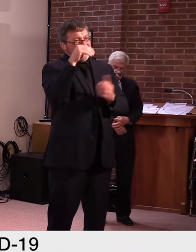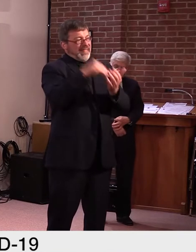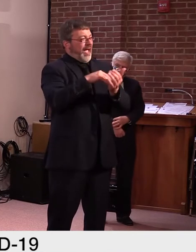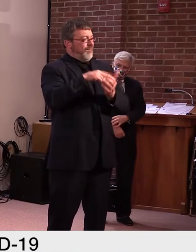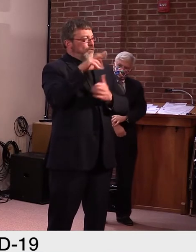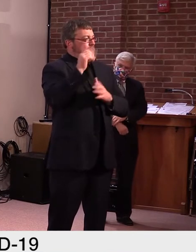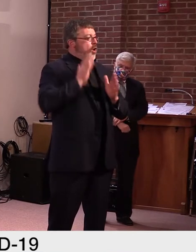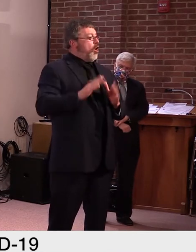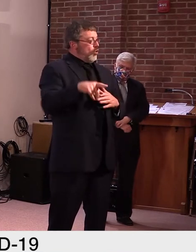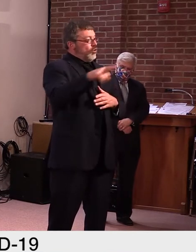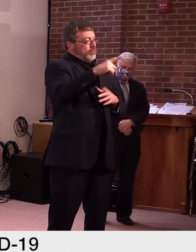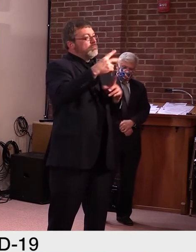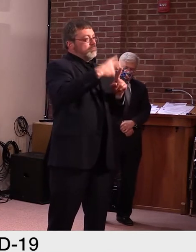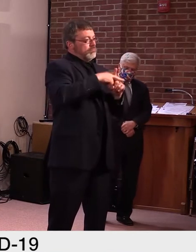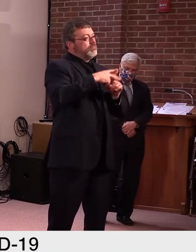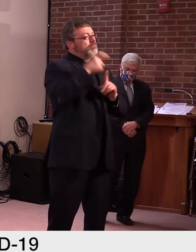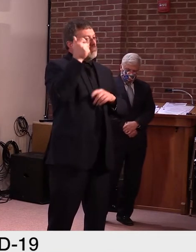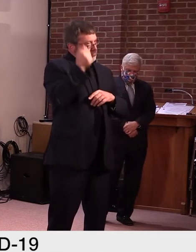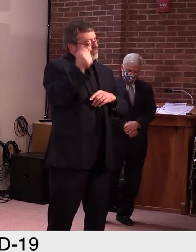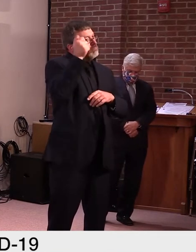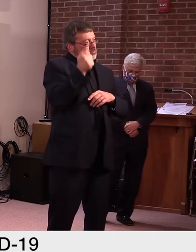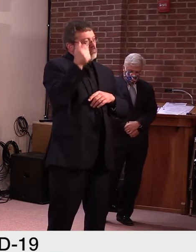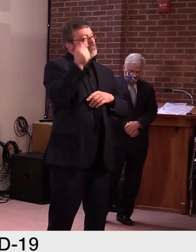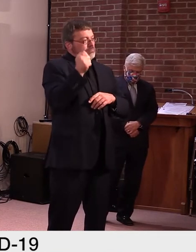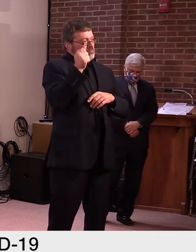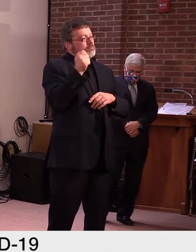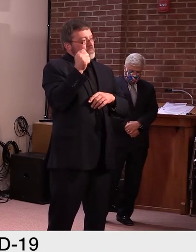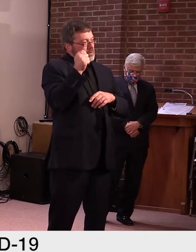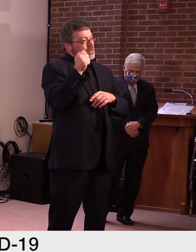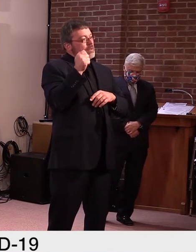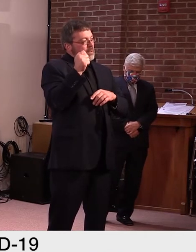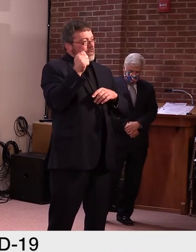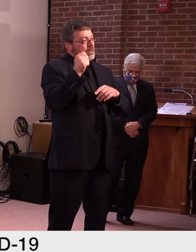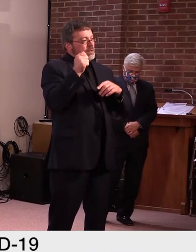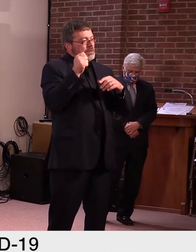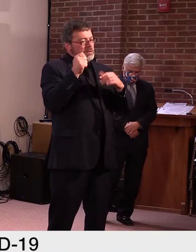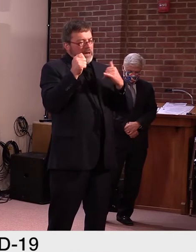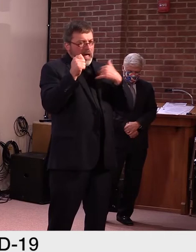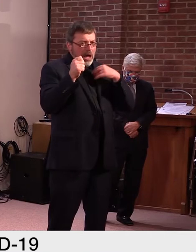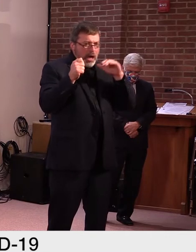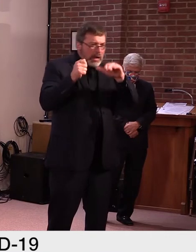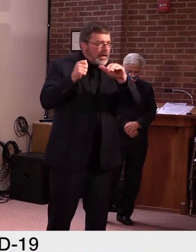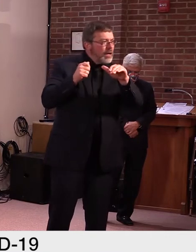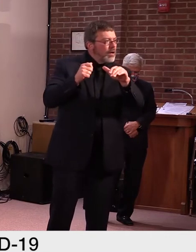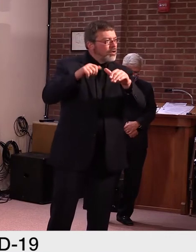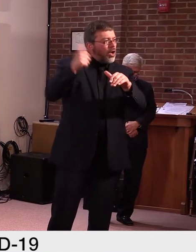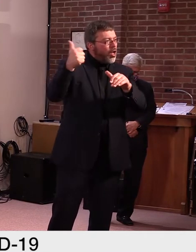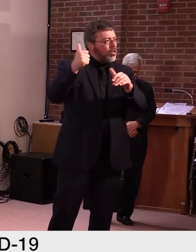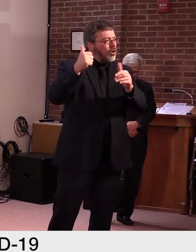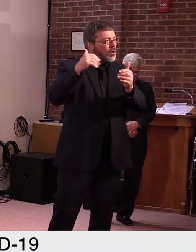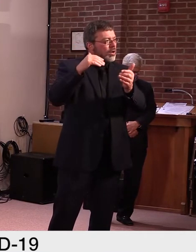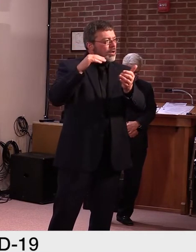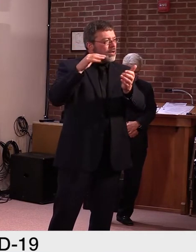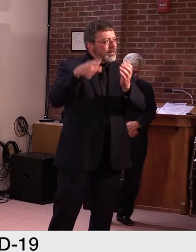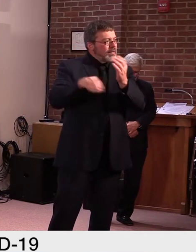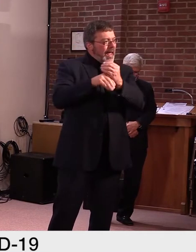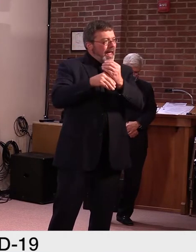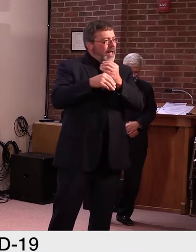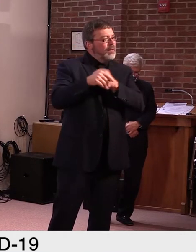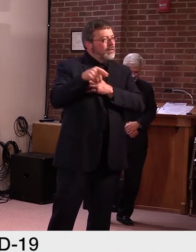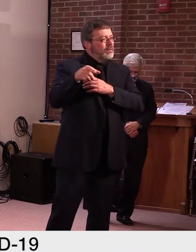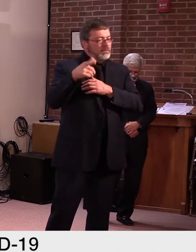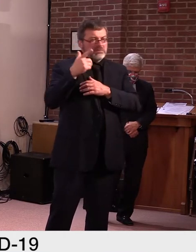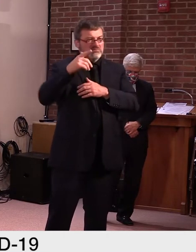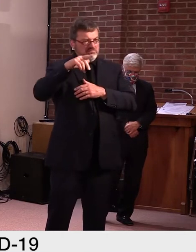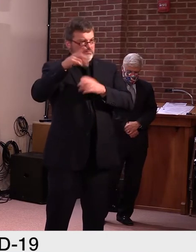benefits. Matt, did you have anything else you wanted to add? Uh, yes. Good morning, Commissioner. Uh, thank you for the opportunity and I appreciate